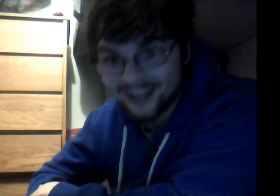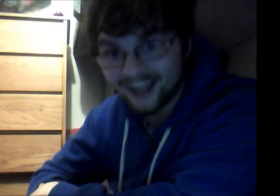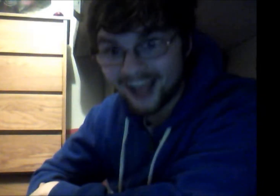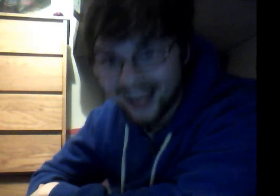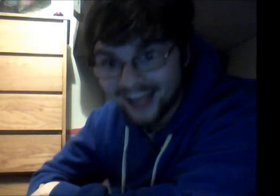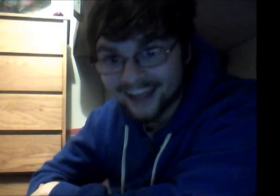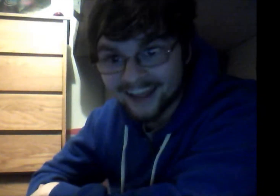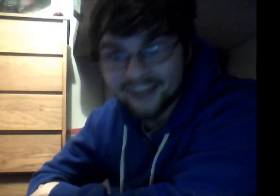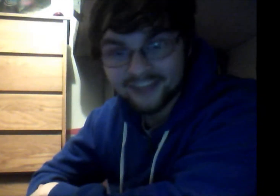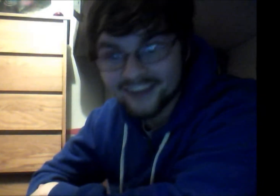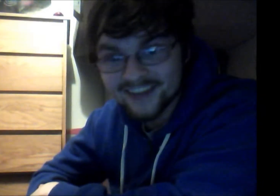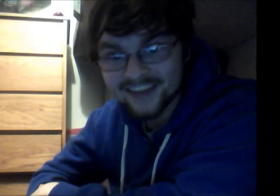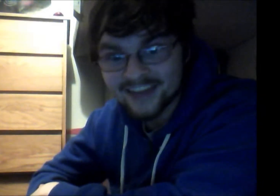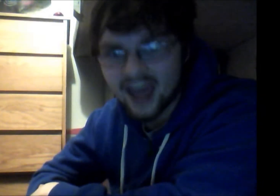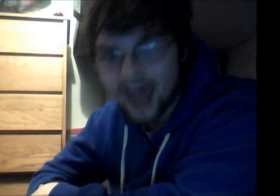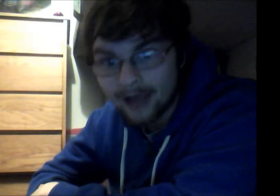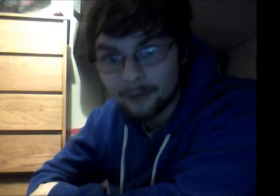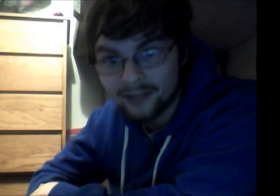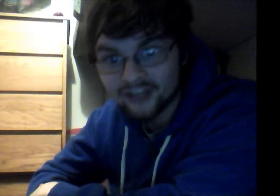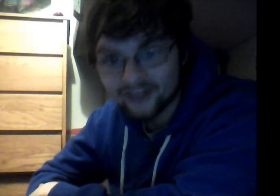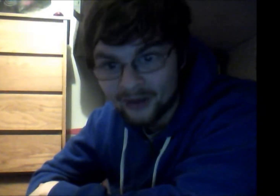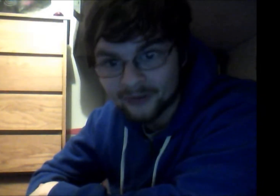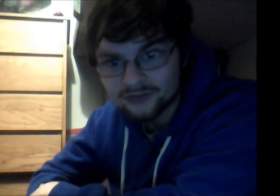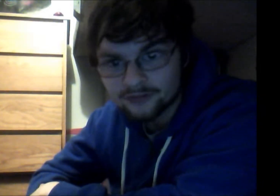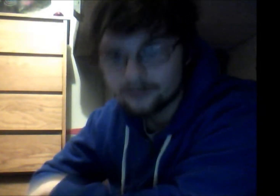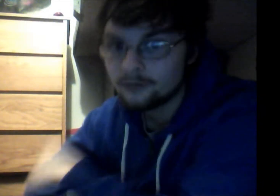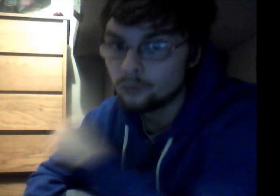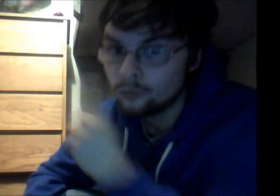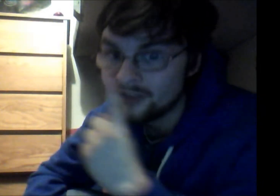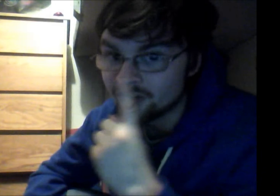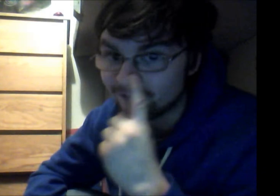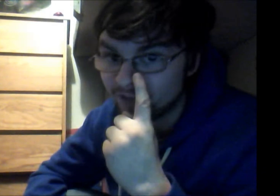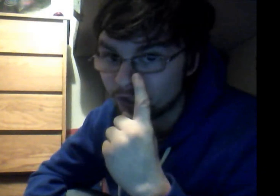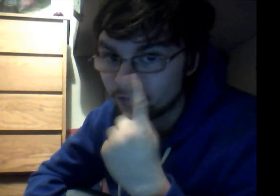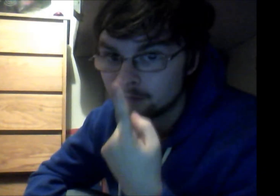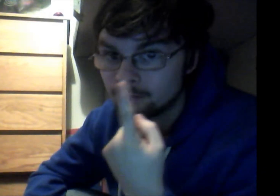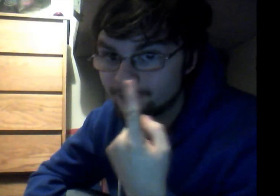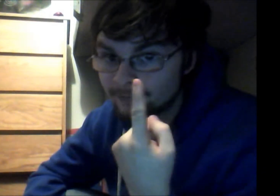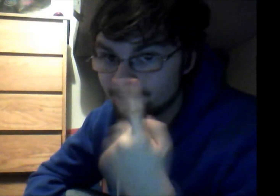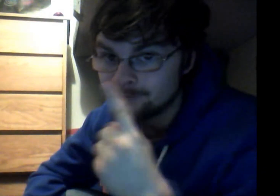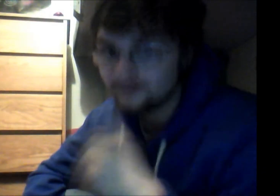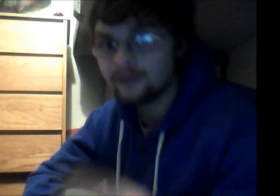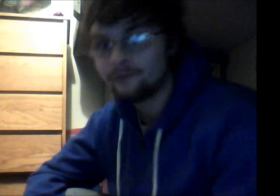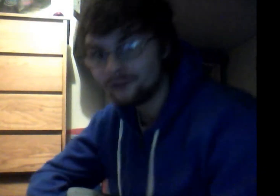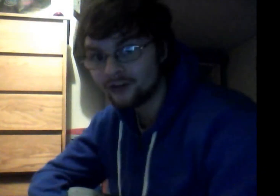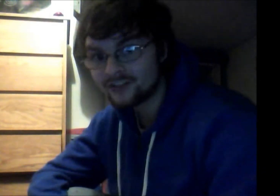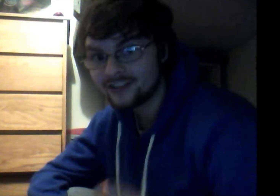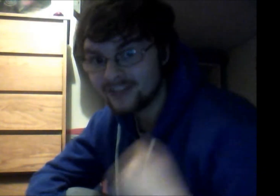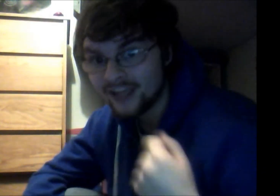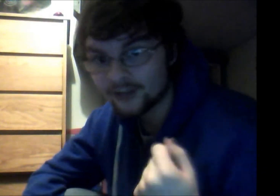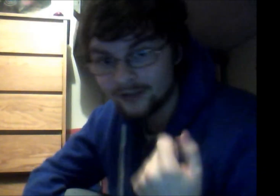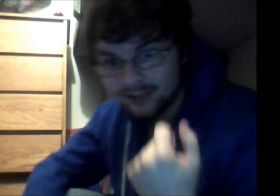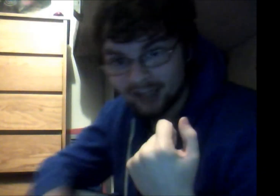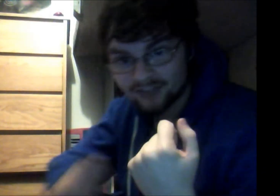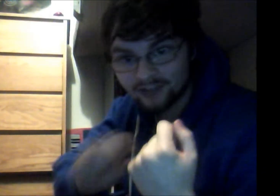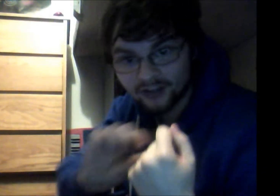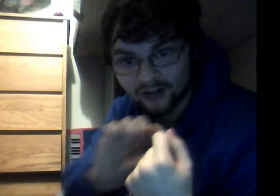hi this is how to pick your nose with your finger first take your index finger